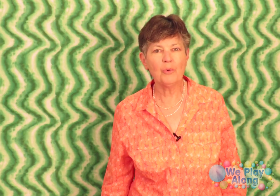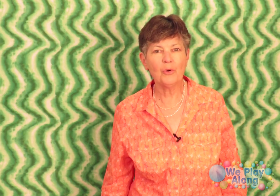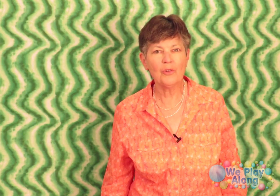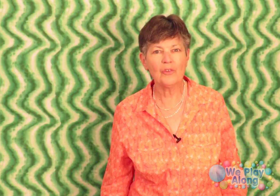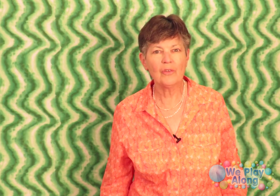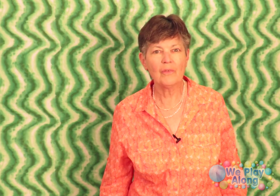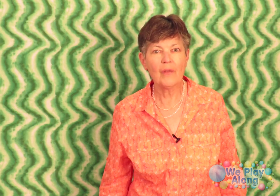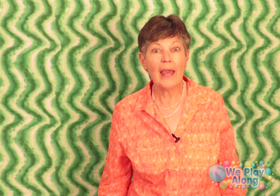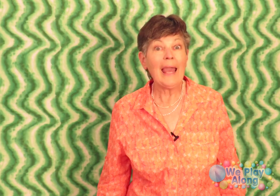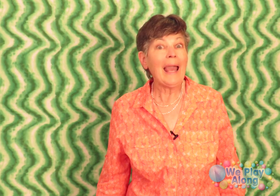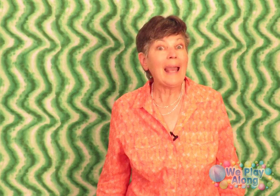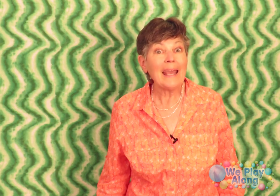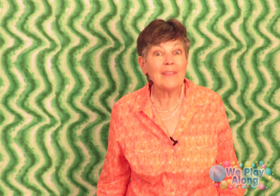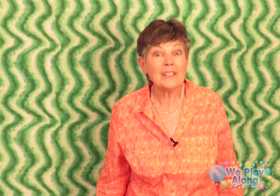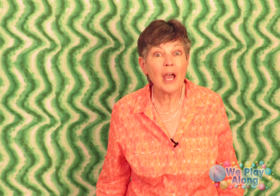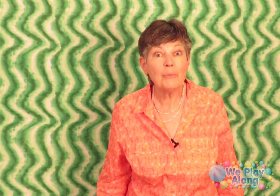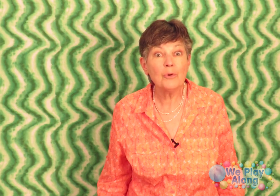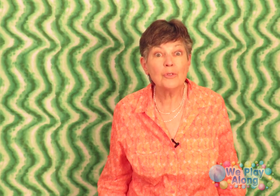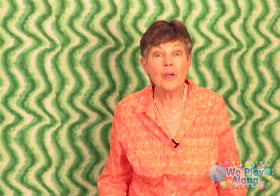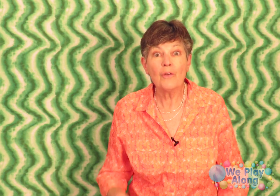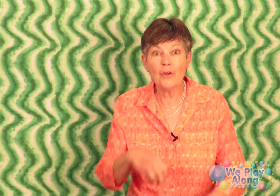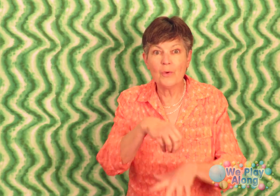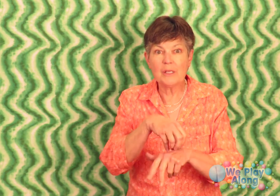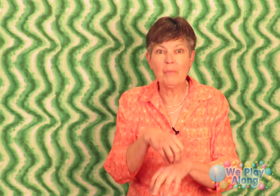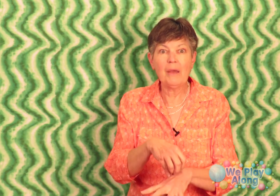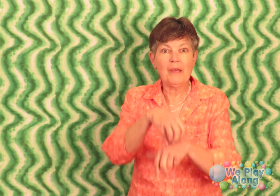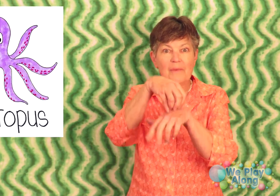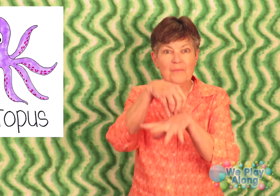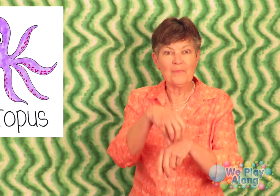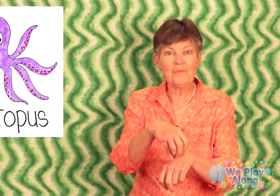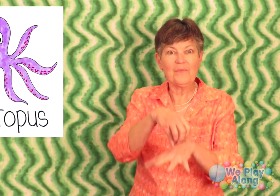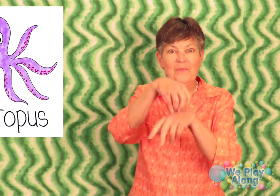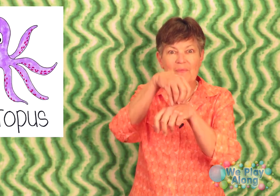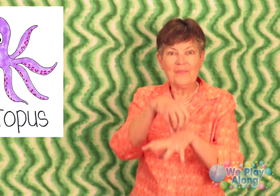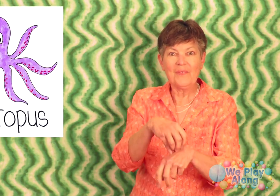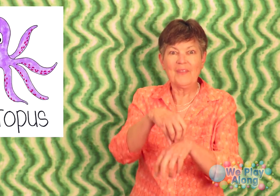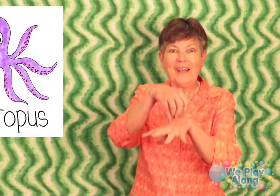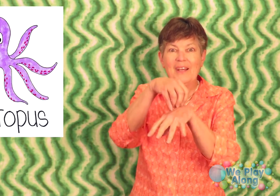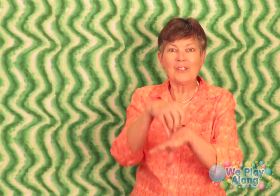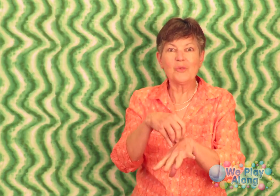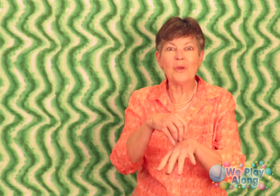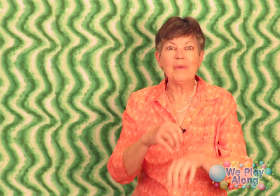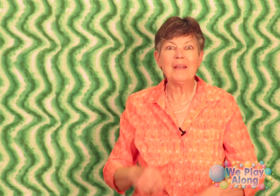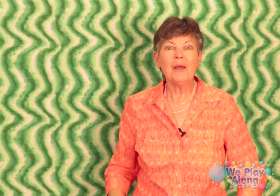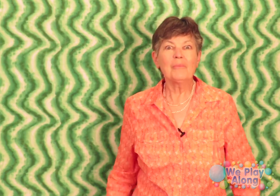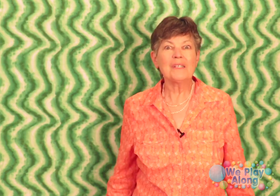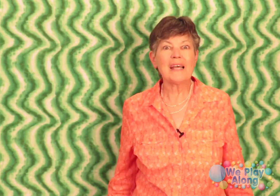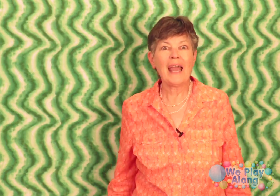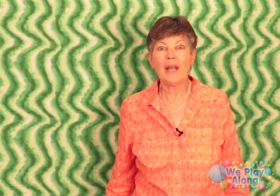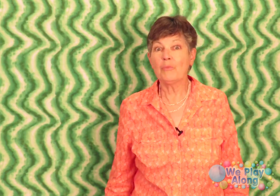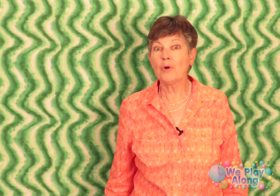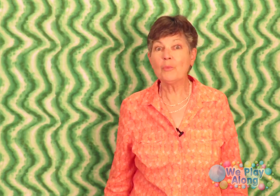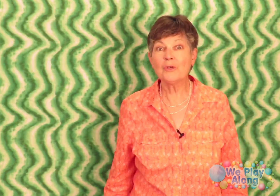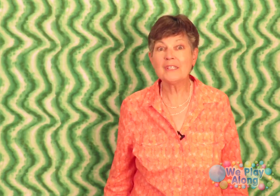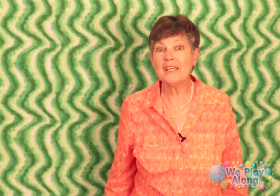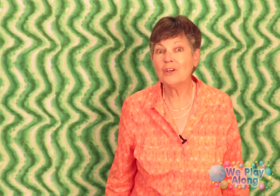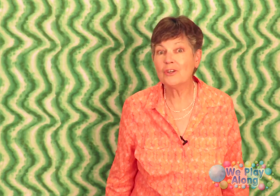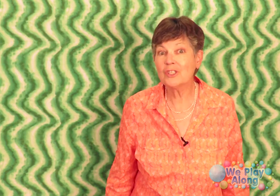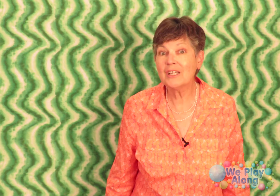pools in the tide pools there was a baby swimming beside a purple sea urchin